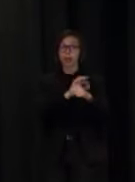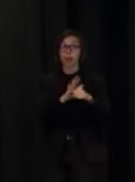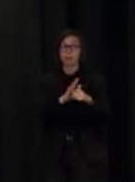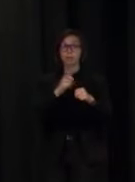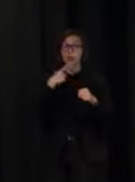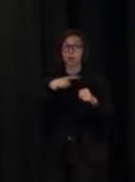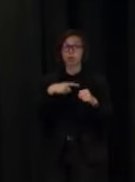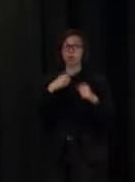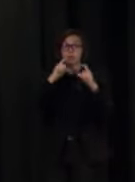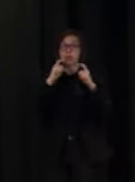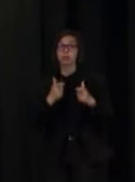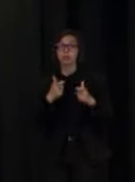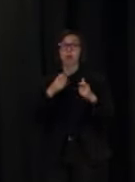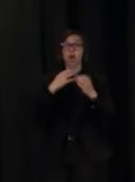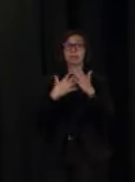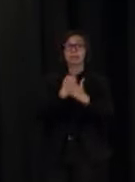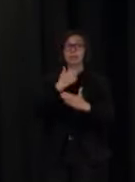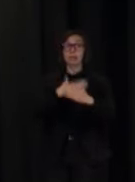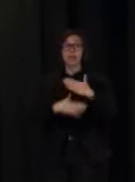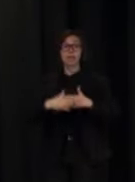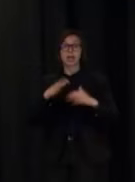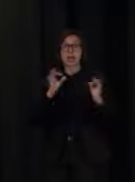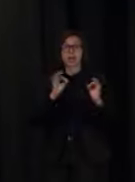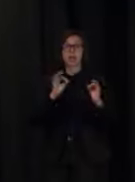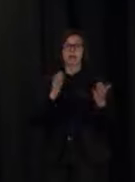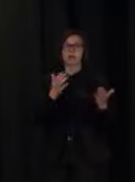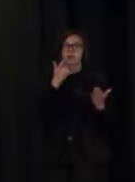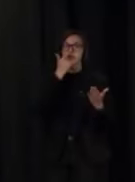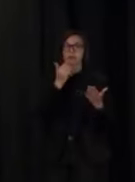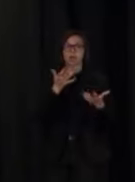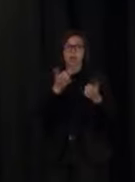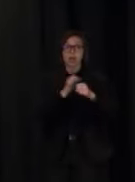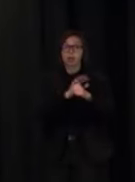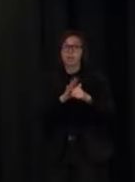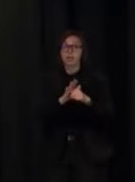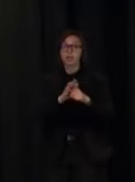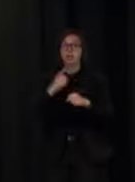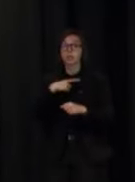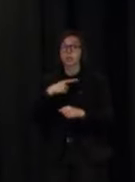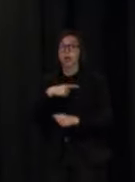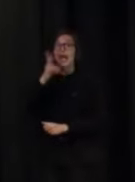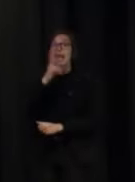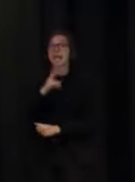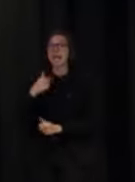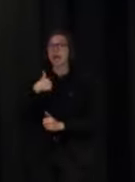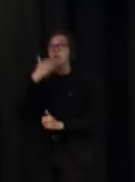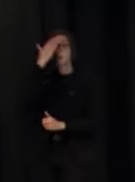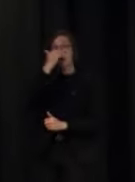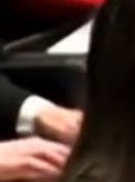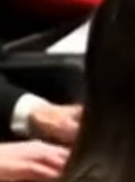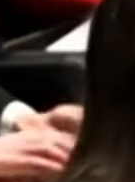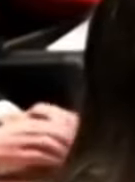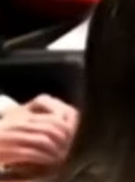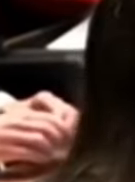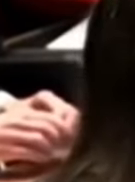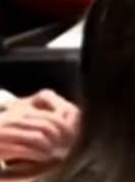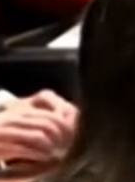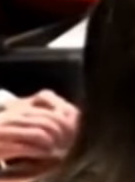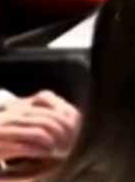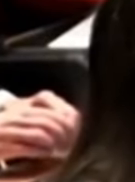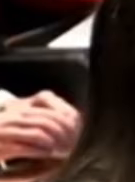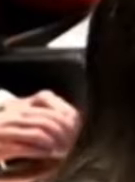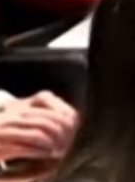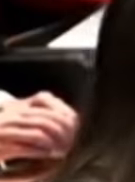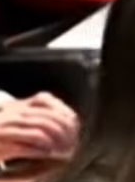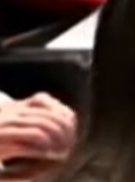only thing that will get us to the other side of this. And the good news is it works. All three of them work. They work incredibly well. Excuse me, Premier,